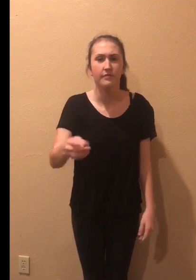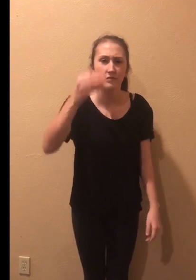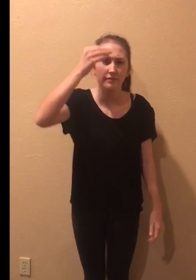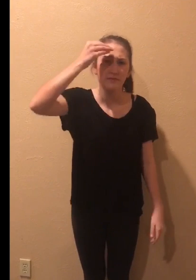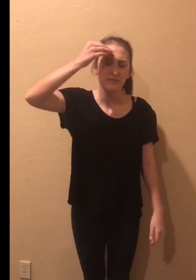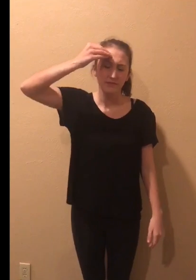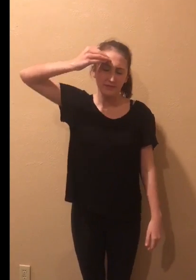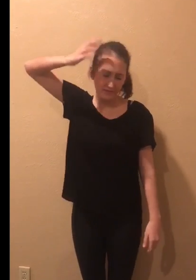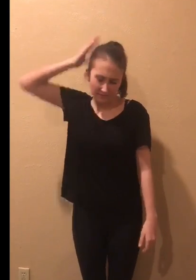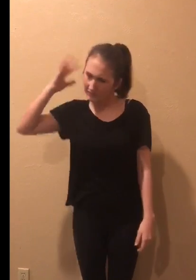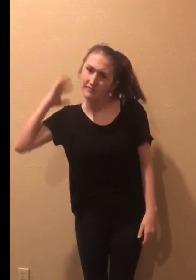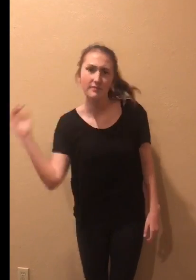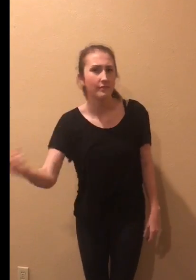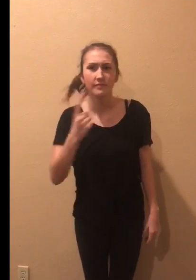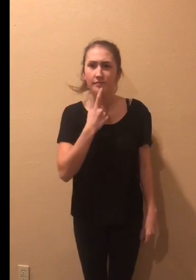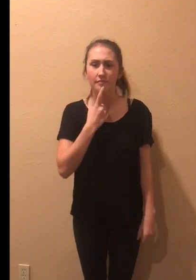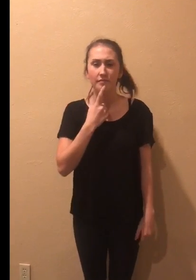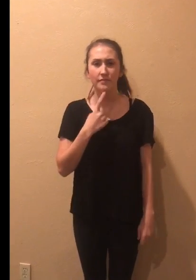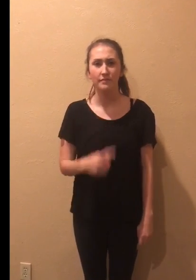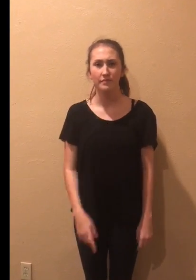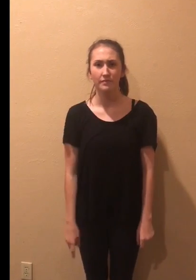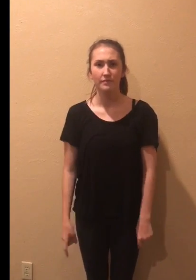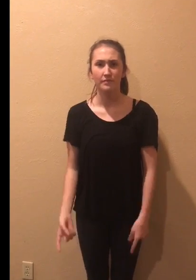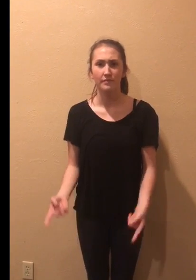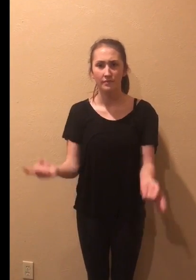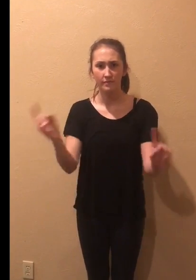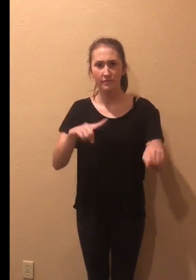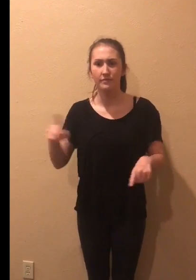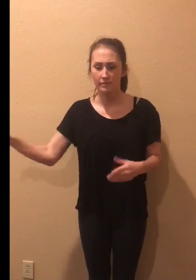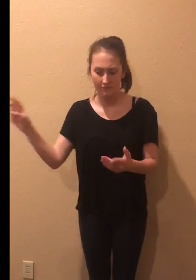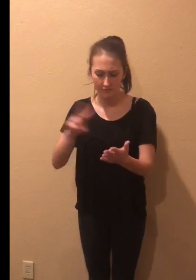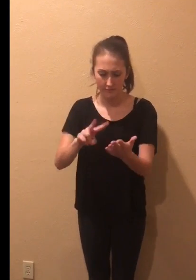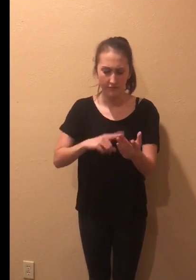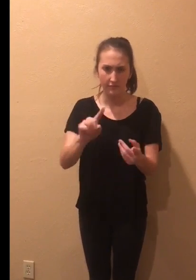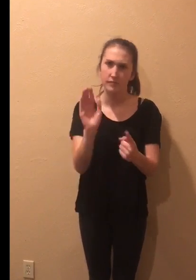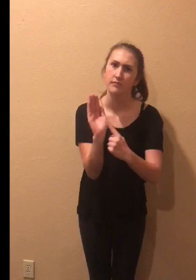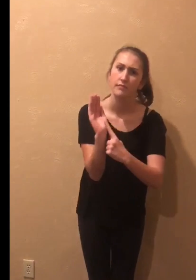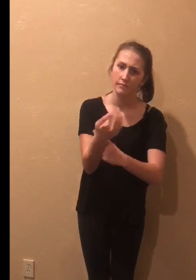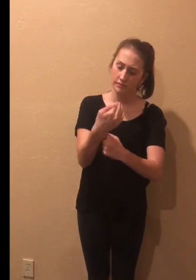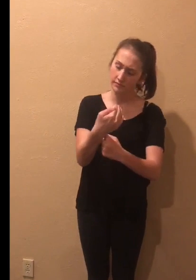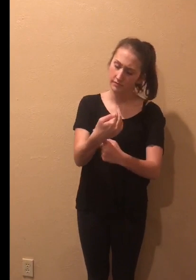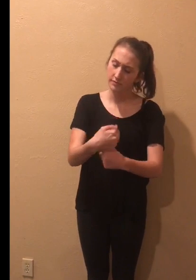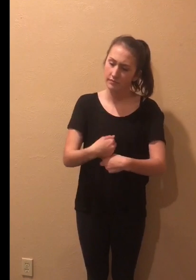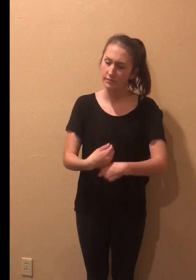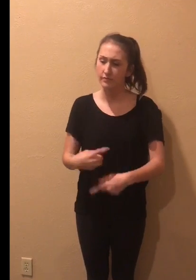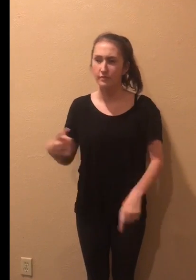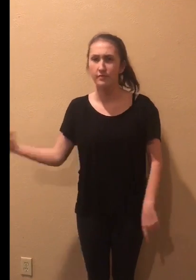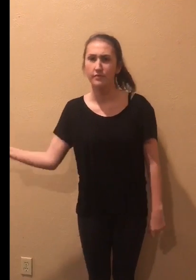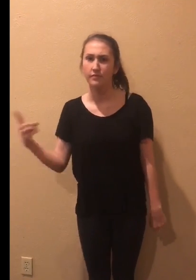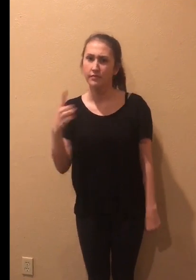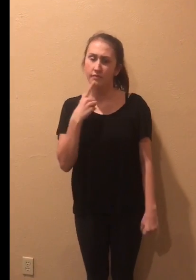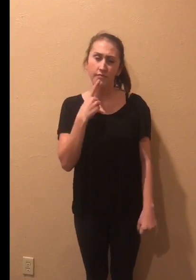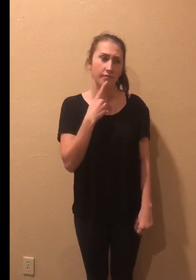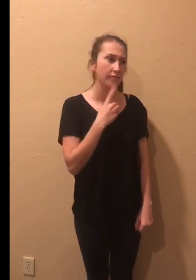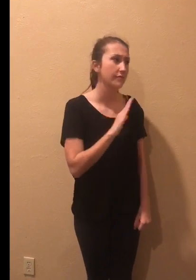Do you know what Angelica said? When she read what you'd done She said,